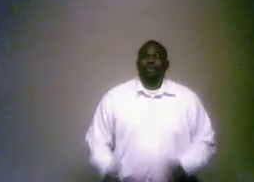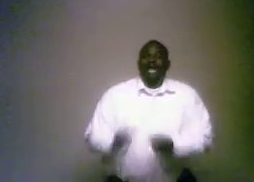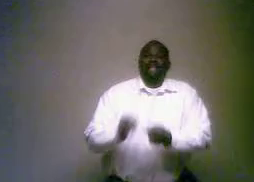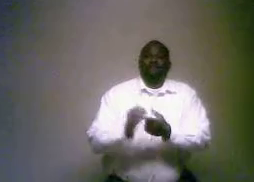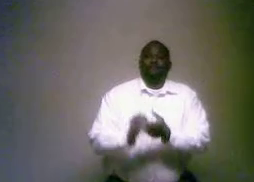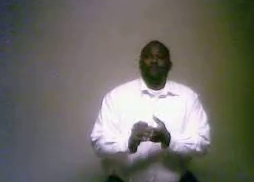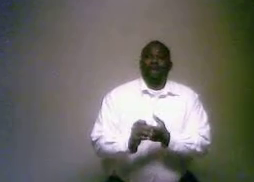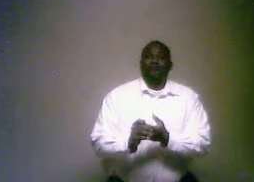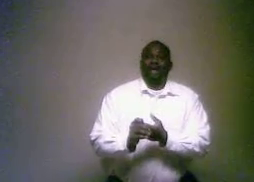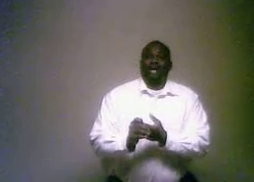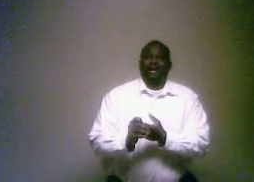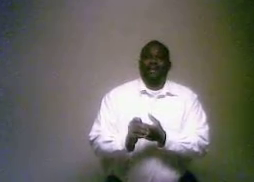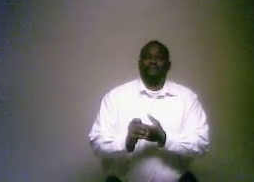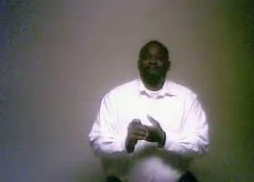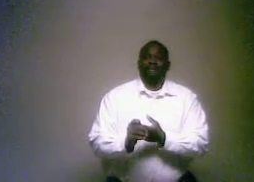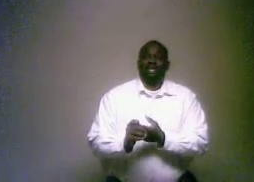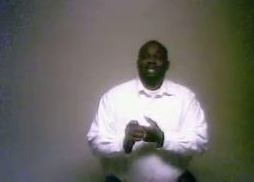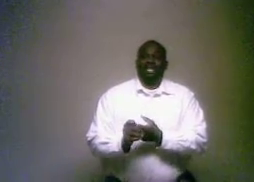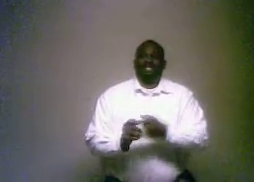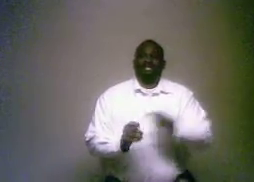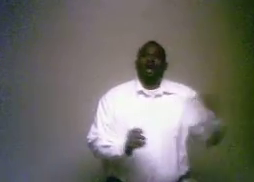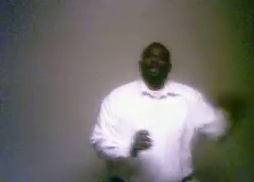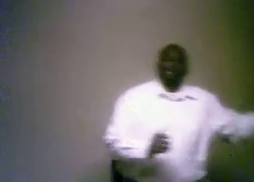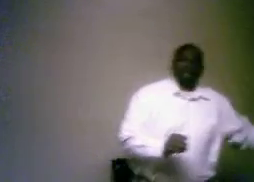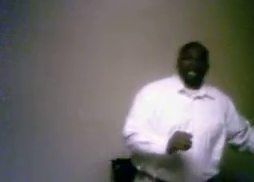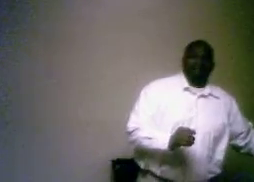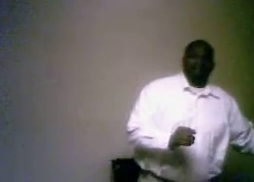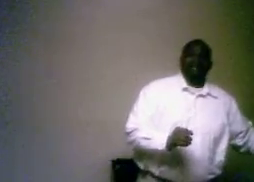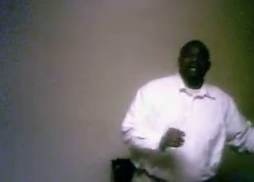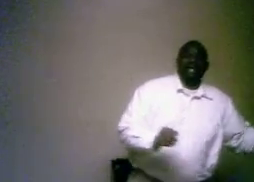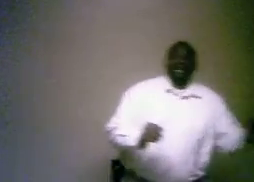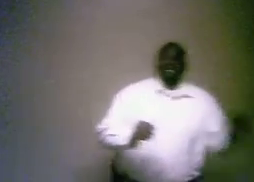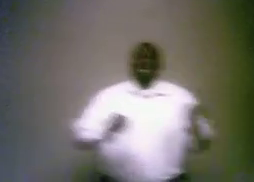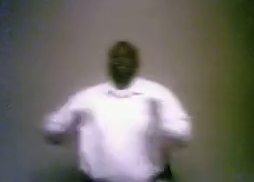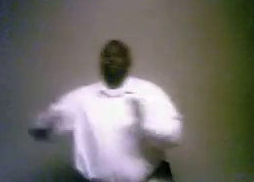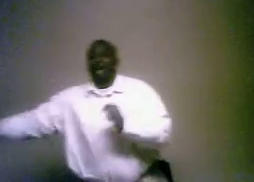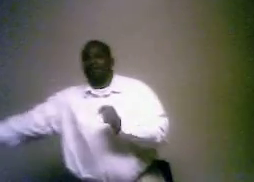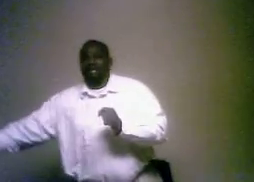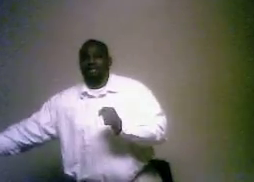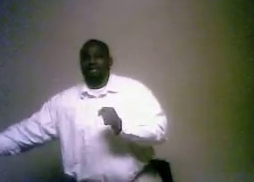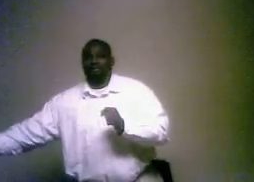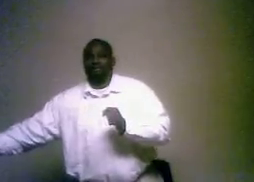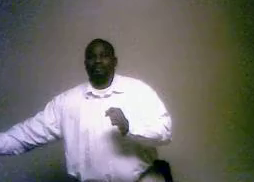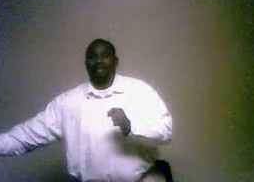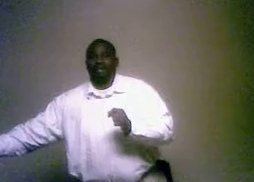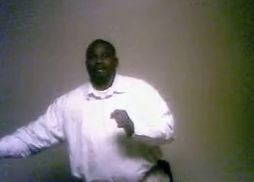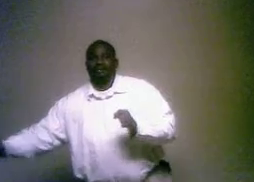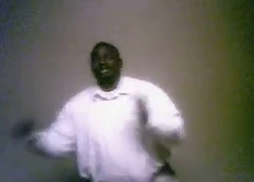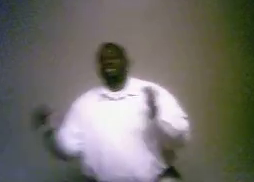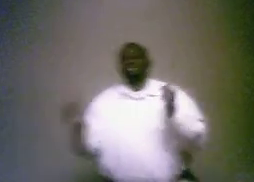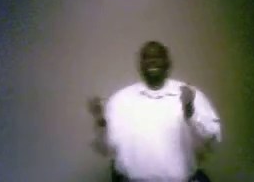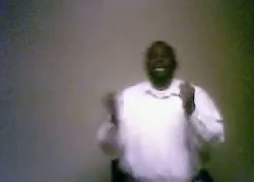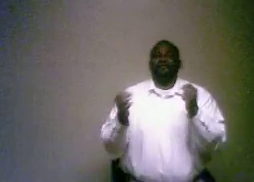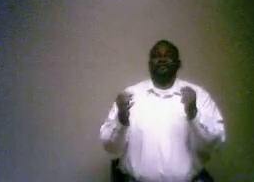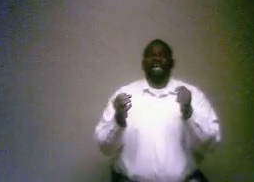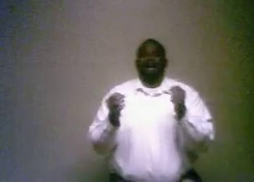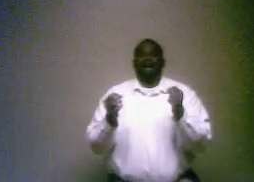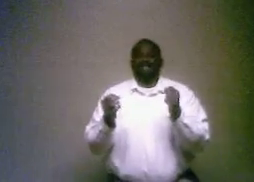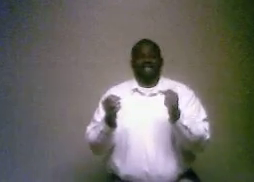got the formula right there. It starts at belief and it ends with baptism. This is the key for salvation. Now,